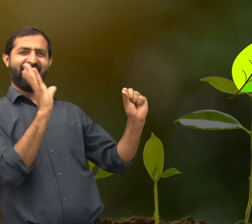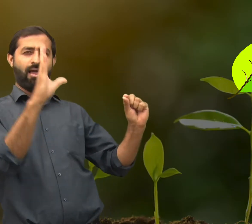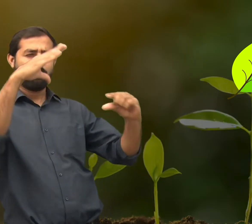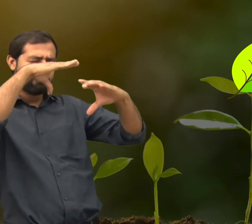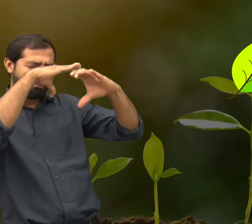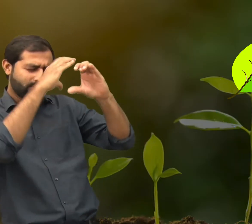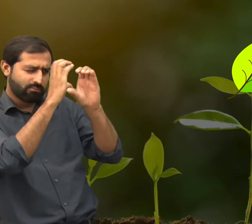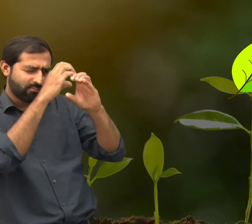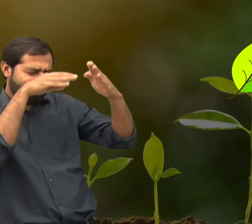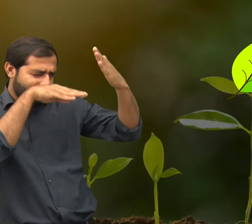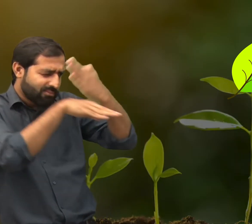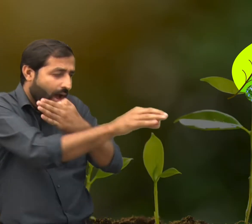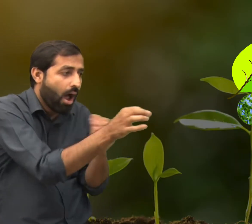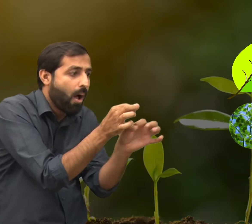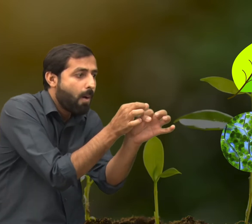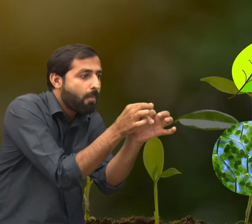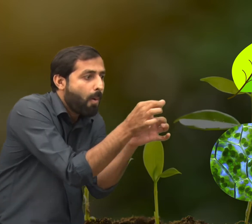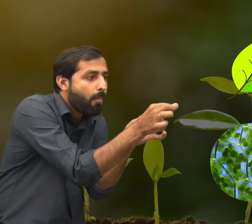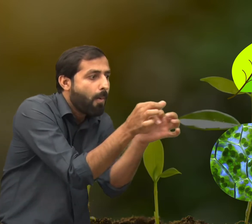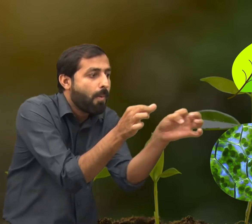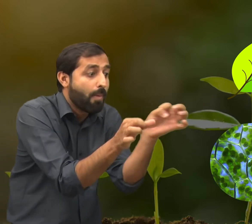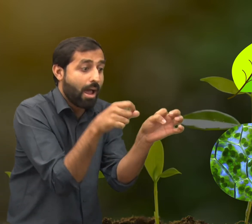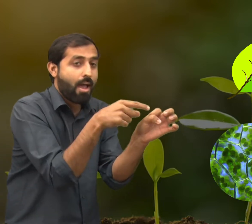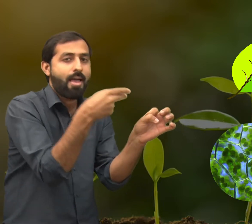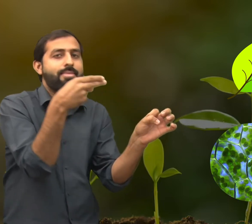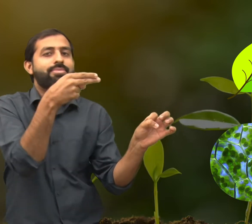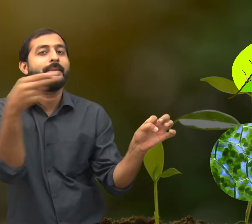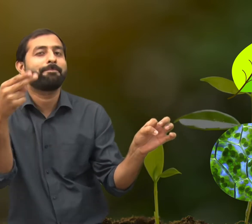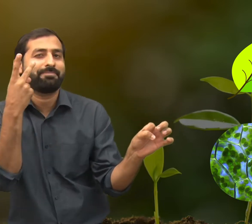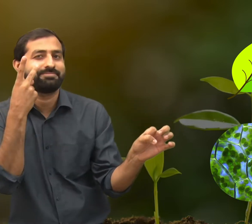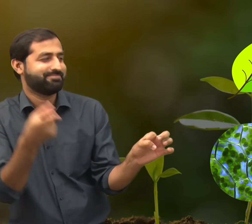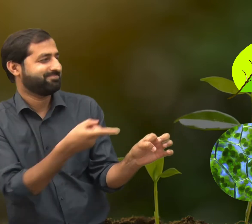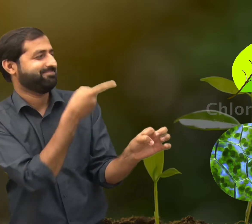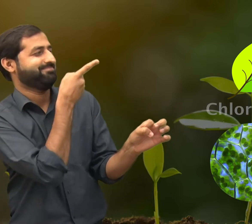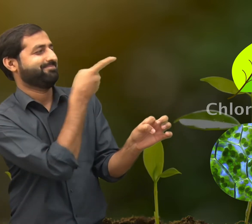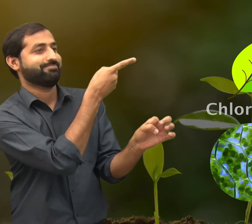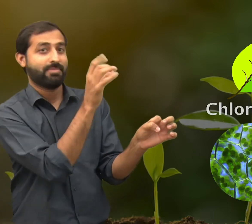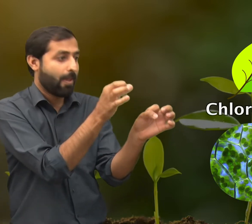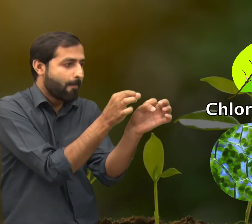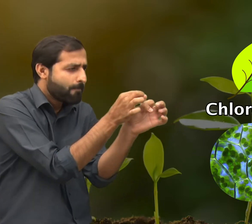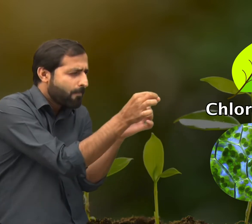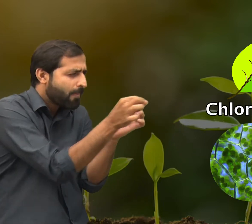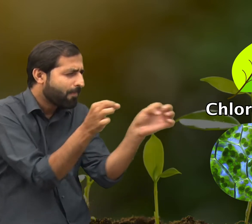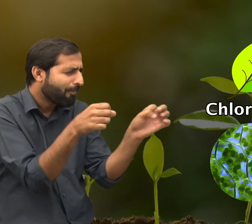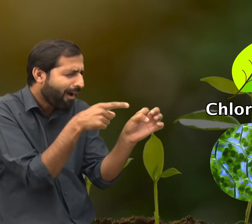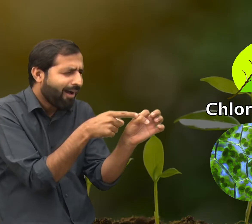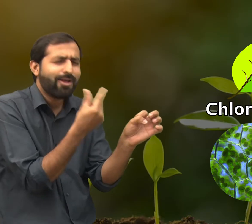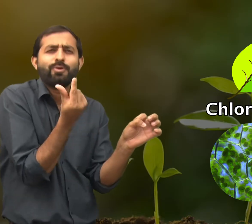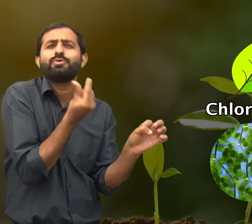Chloroplasts contain a pigment called chlorophyll. What is it